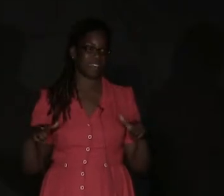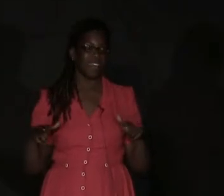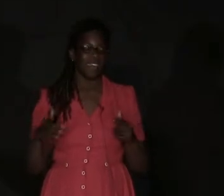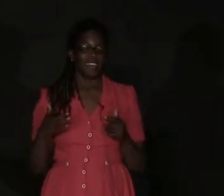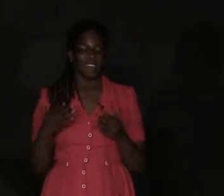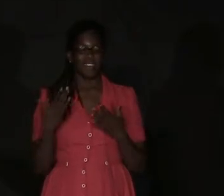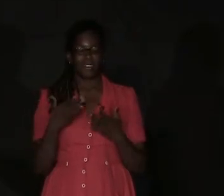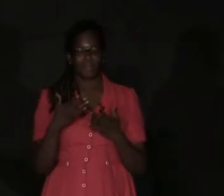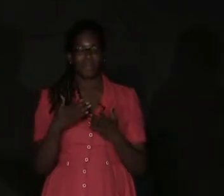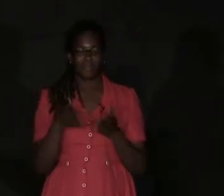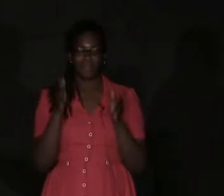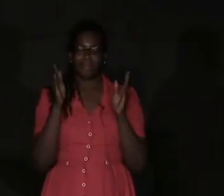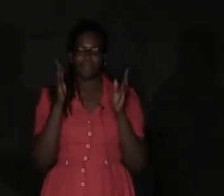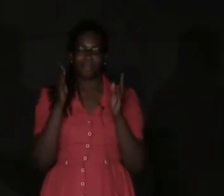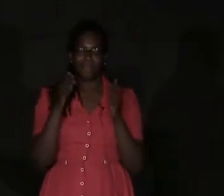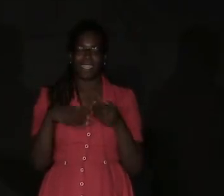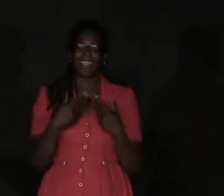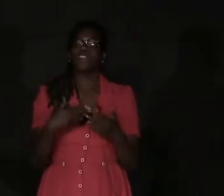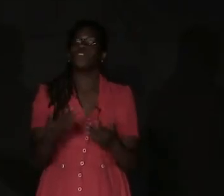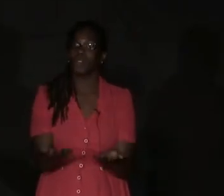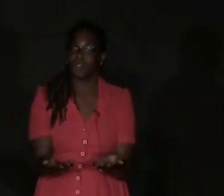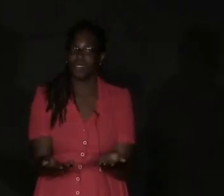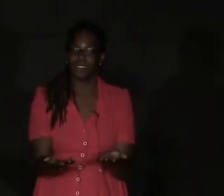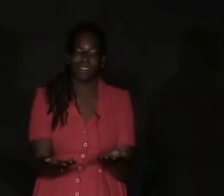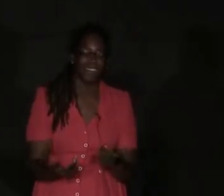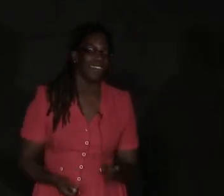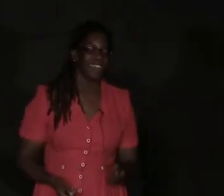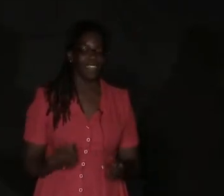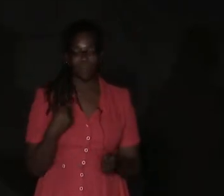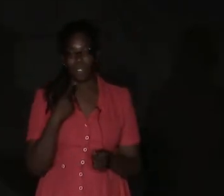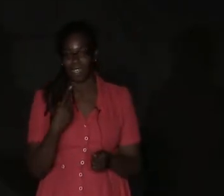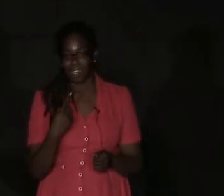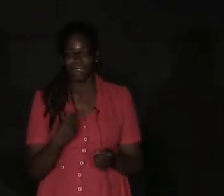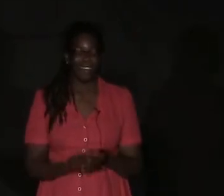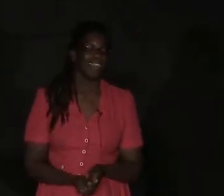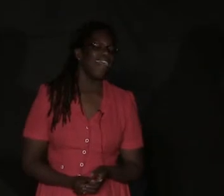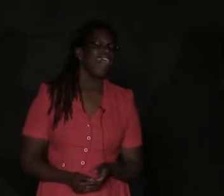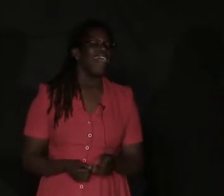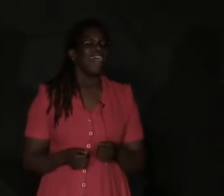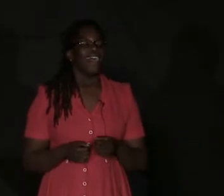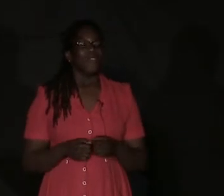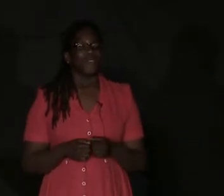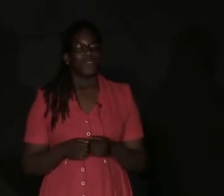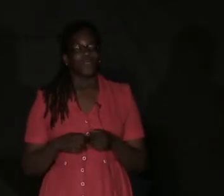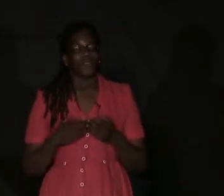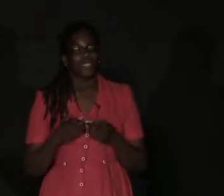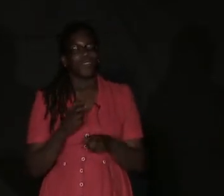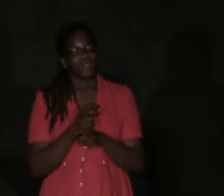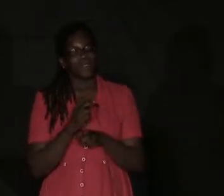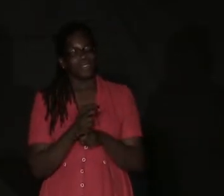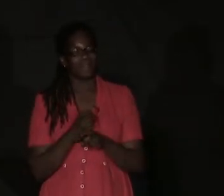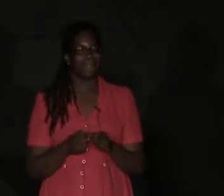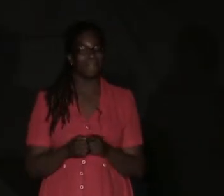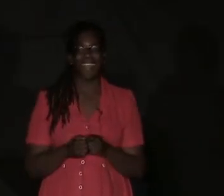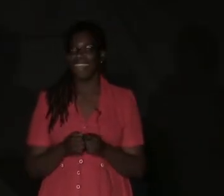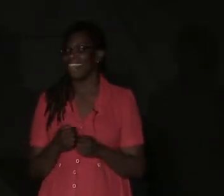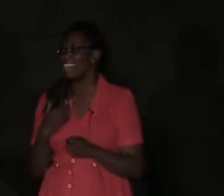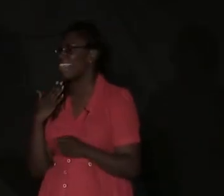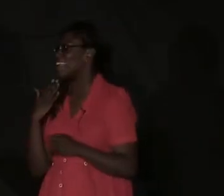just to get the joke across, and I'll be talking, which will make it harder. Thank